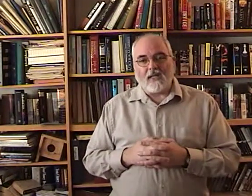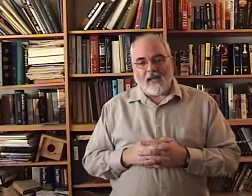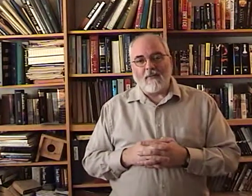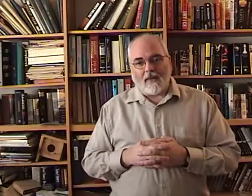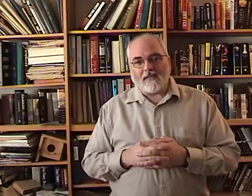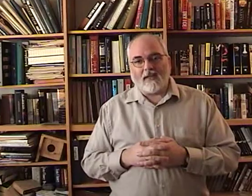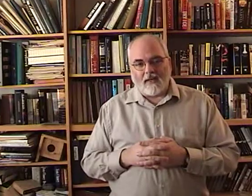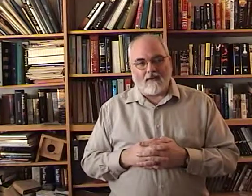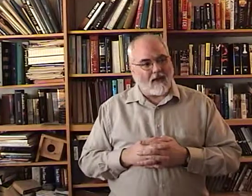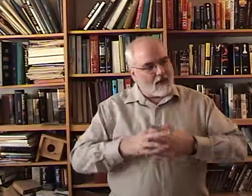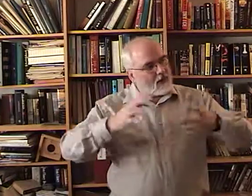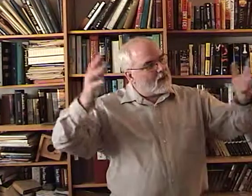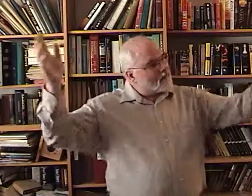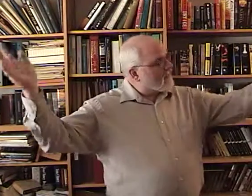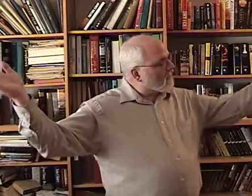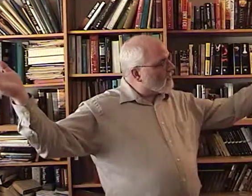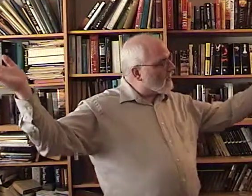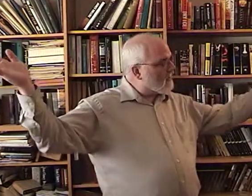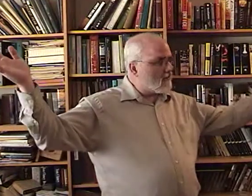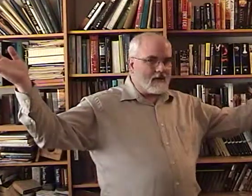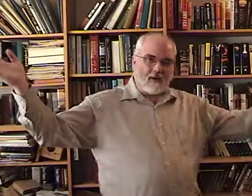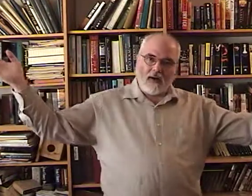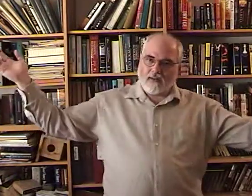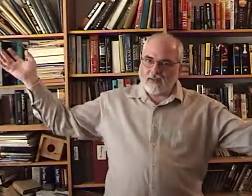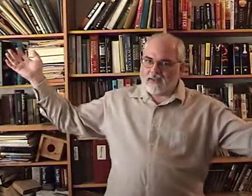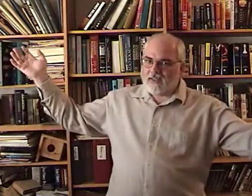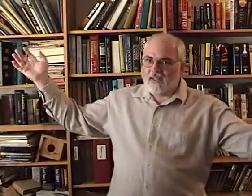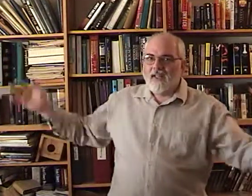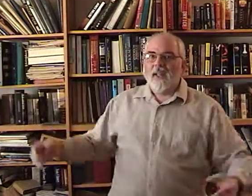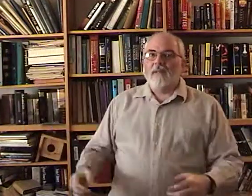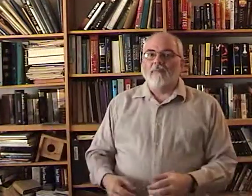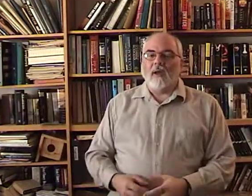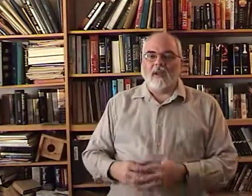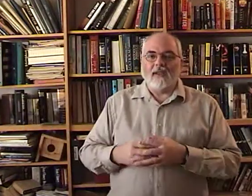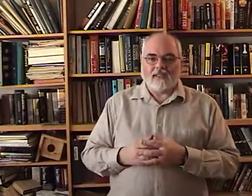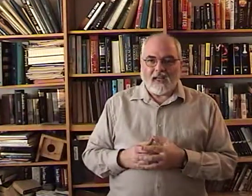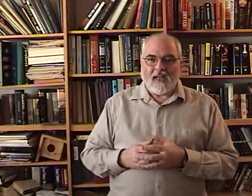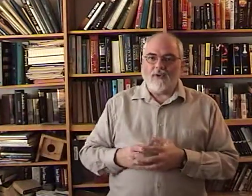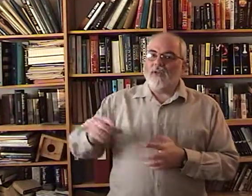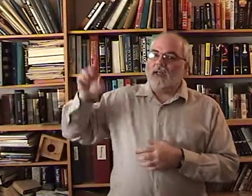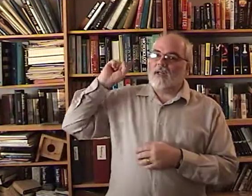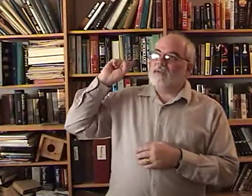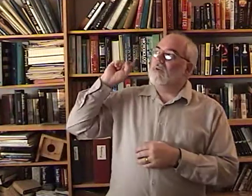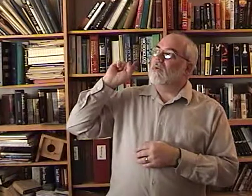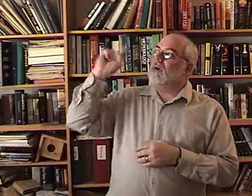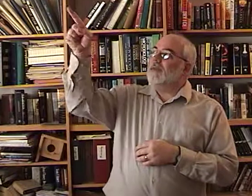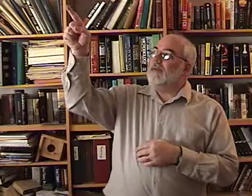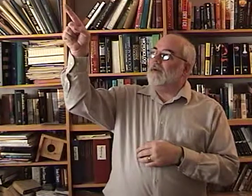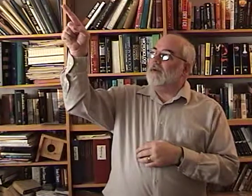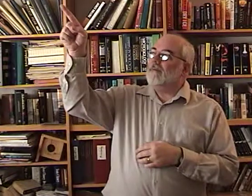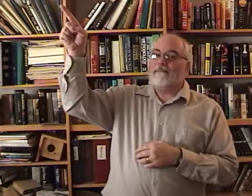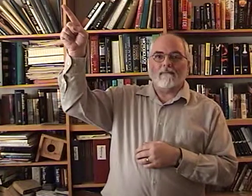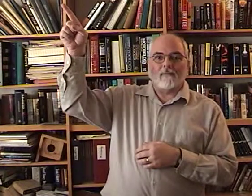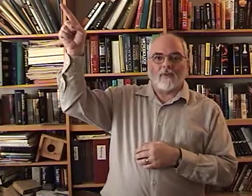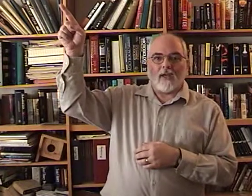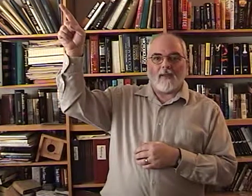have a place to live. I know He lives everywhere around us. But in sign language He lives right there. Okay.